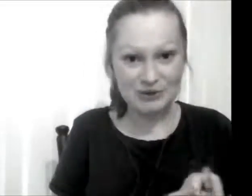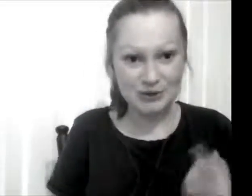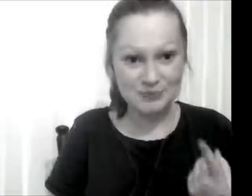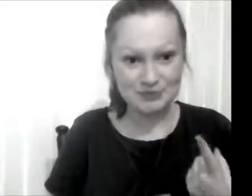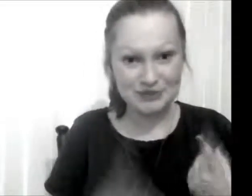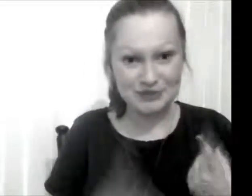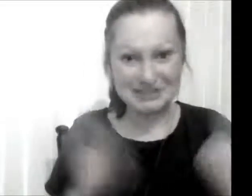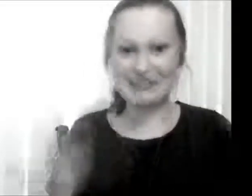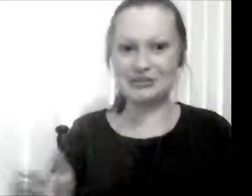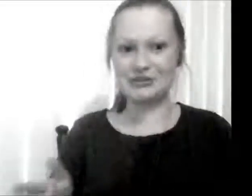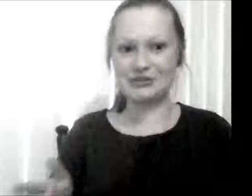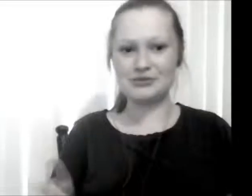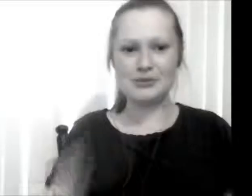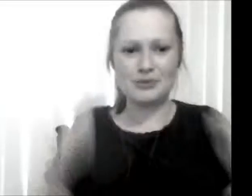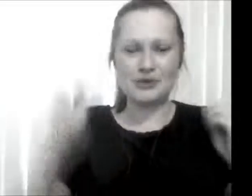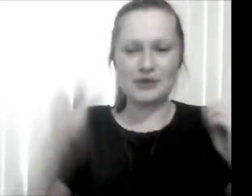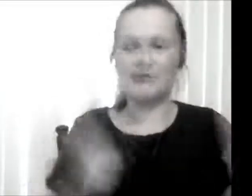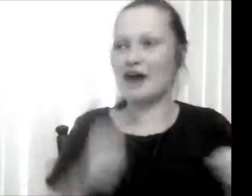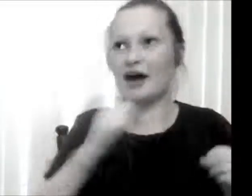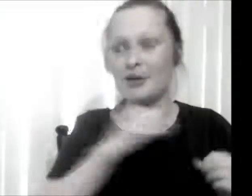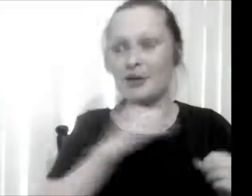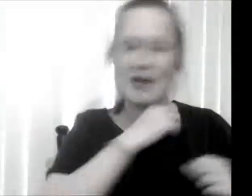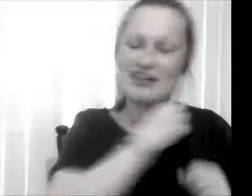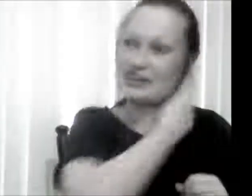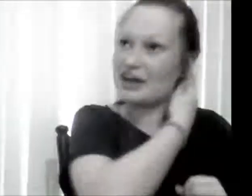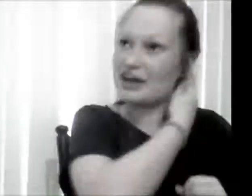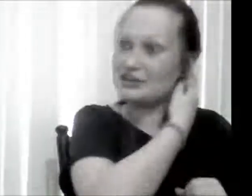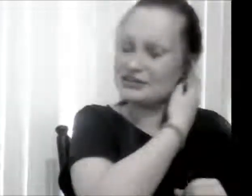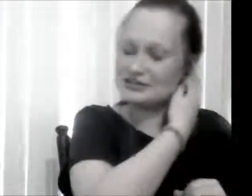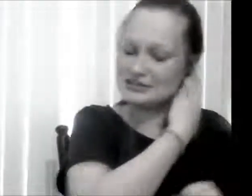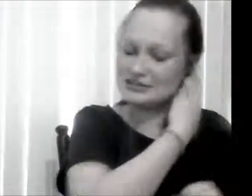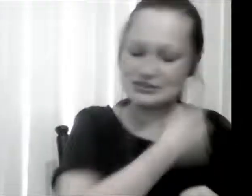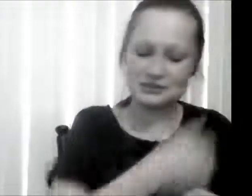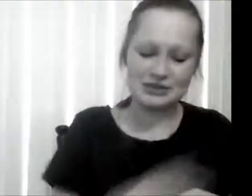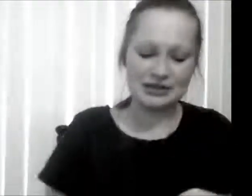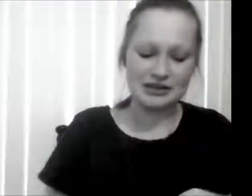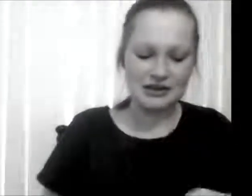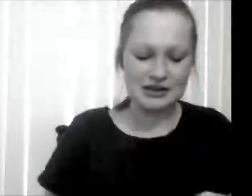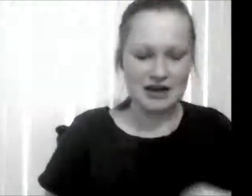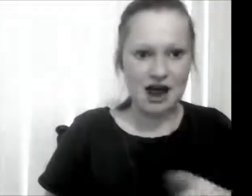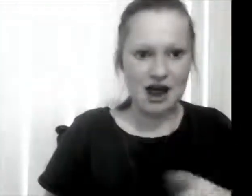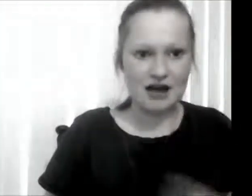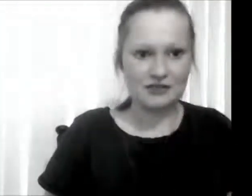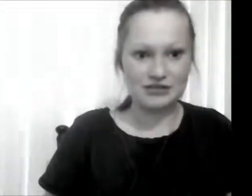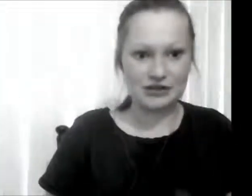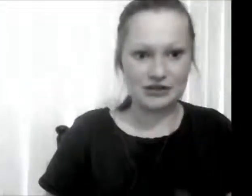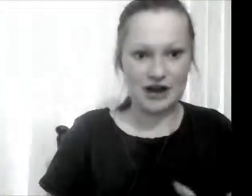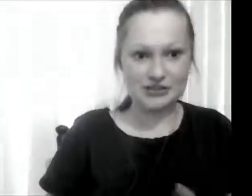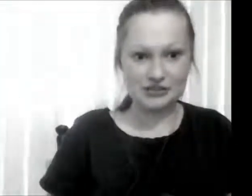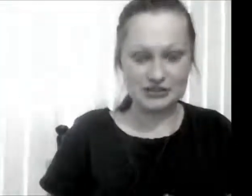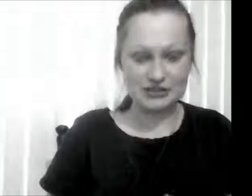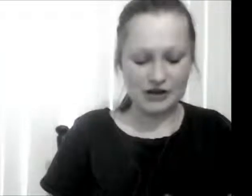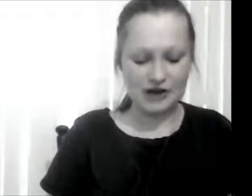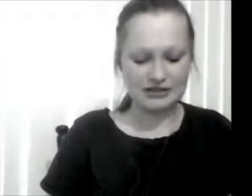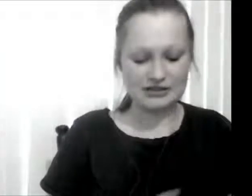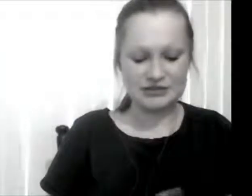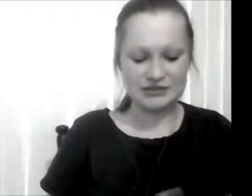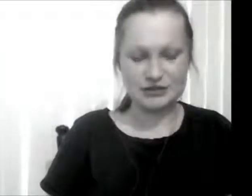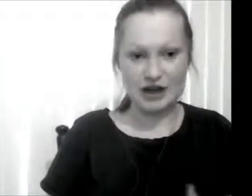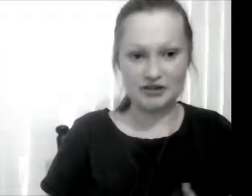which I did do actually only because it's normally physio hydro physio I only did physio and hydro